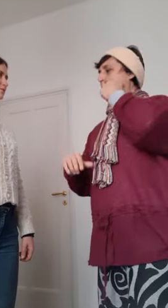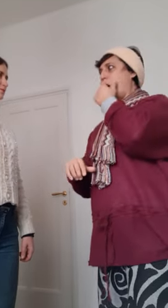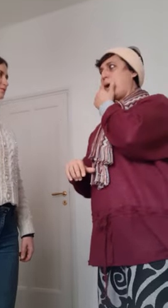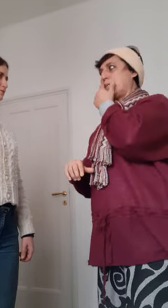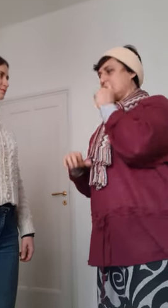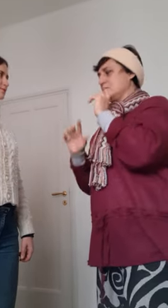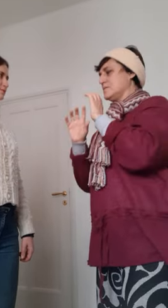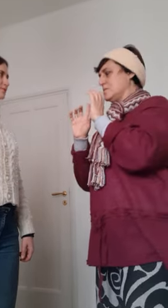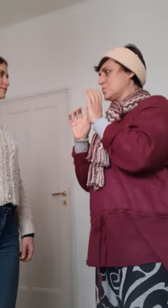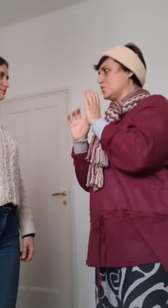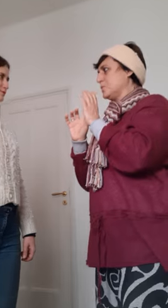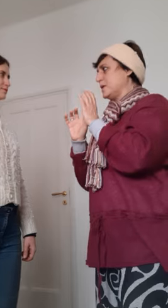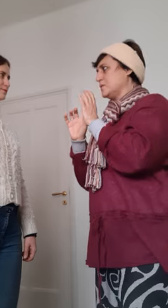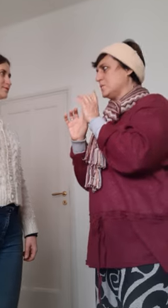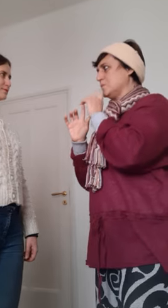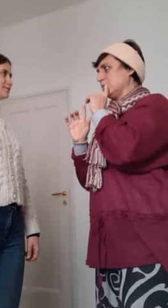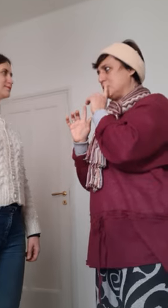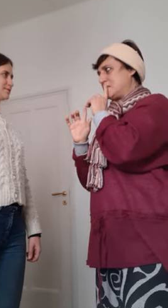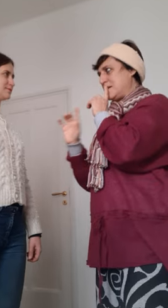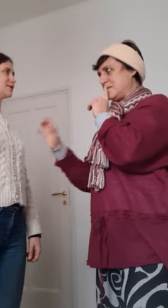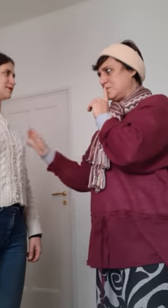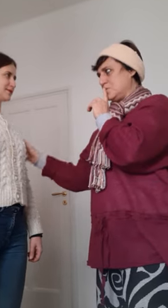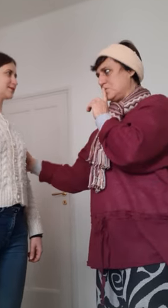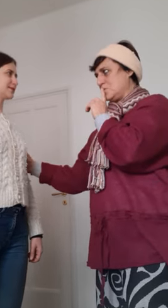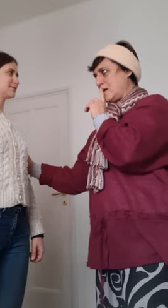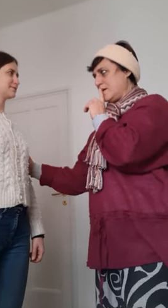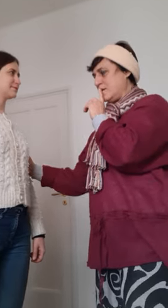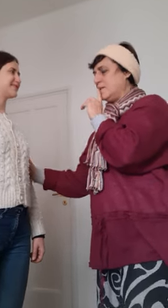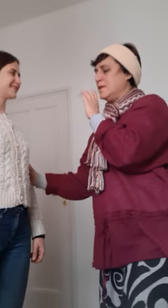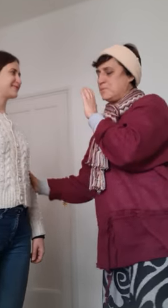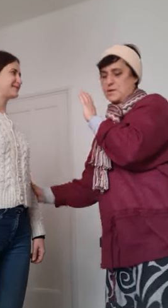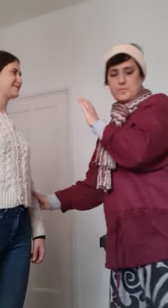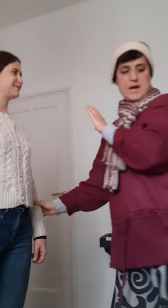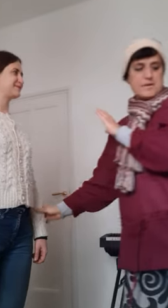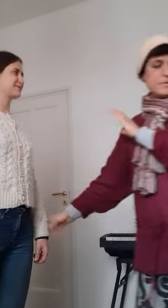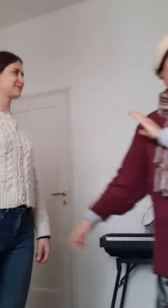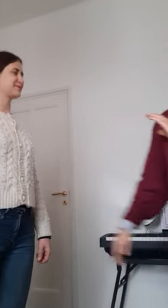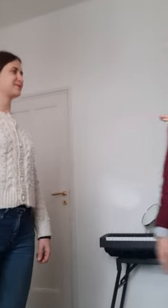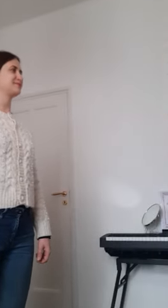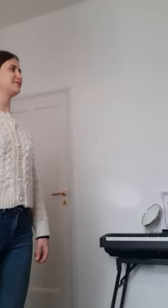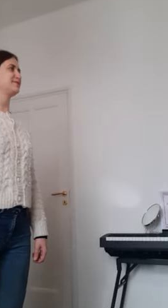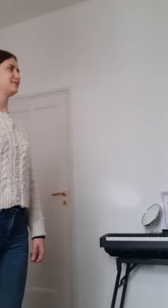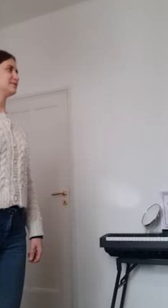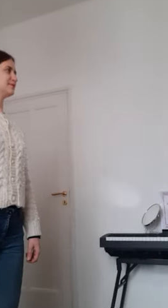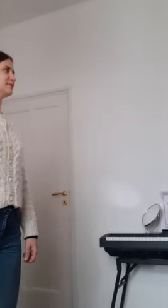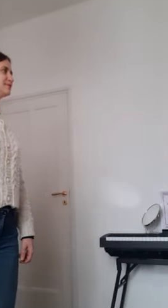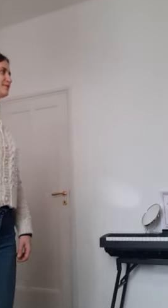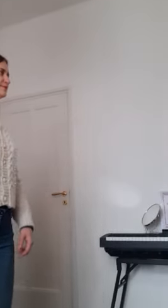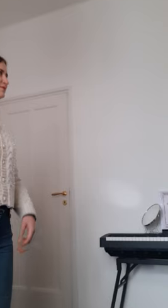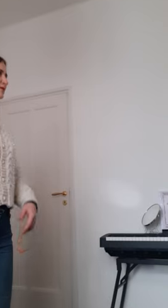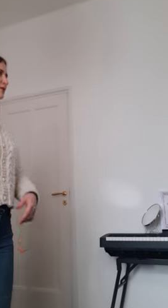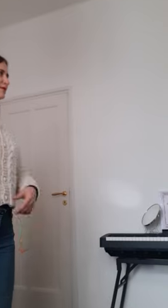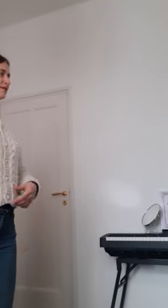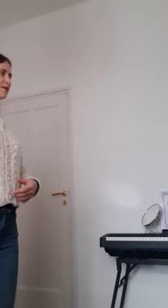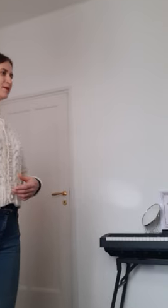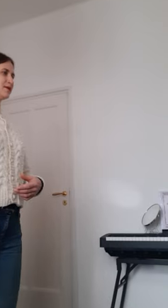this is the suono coperto you understand we want to try yeah piano piano let's see what happens let's see piano piano